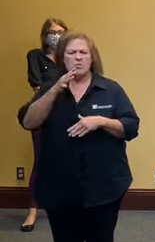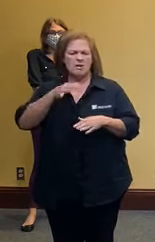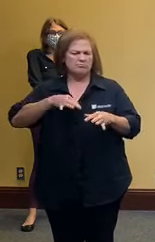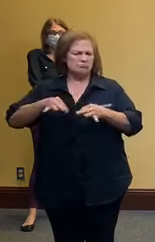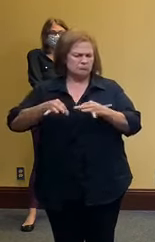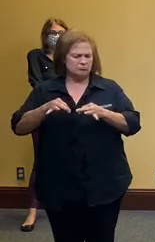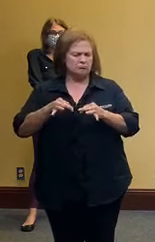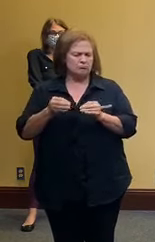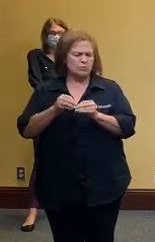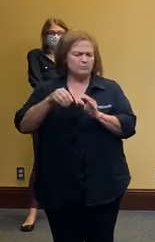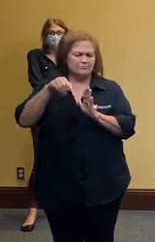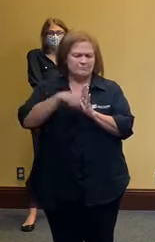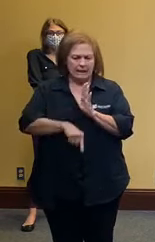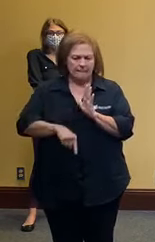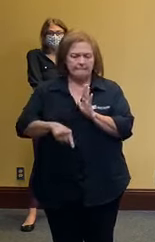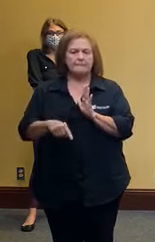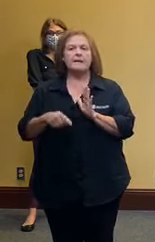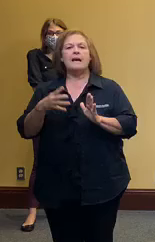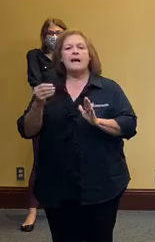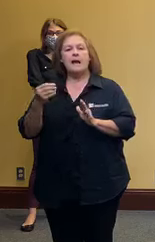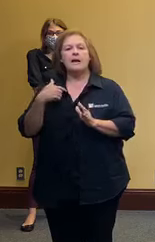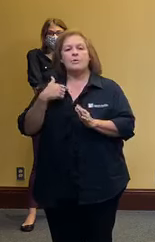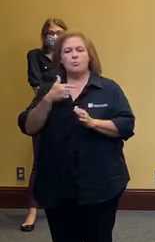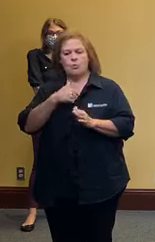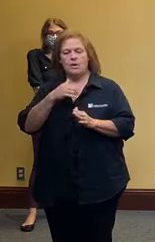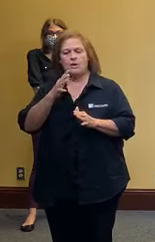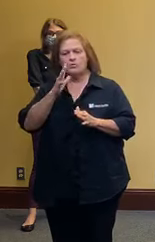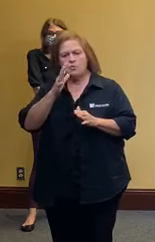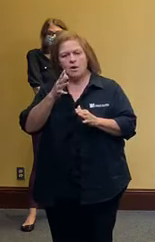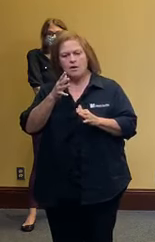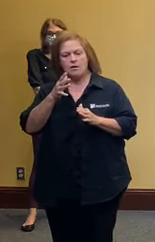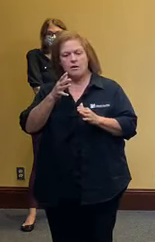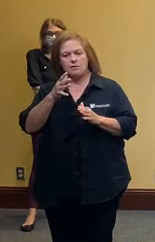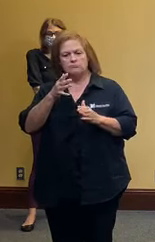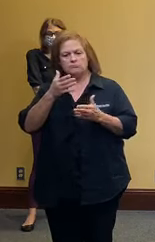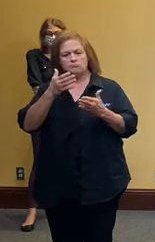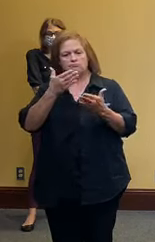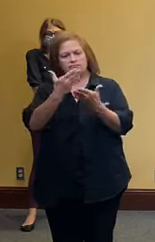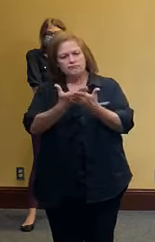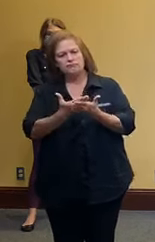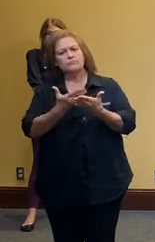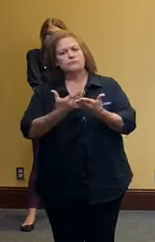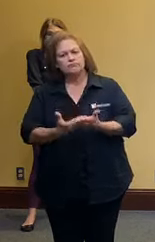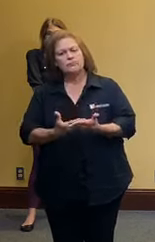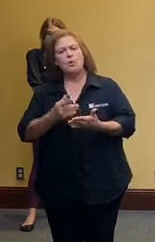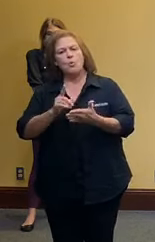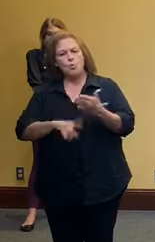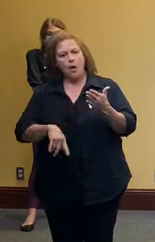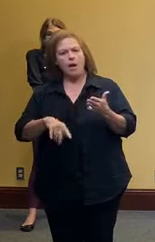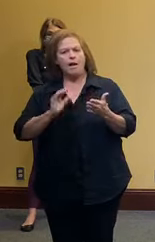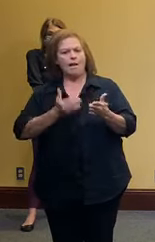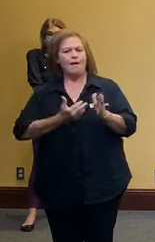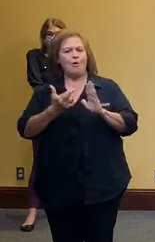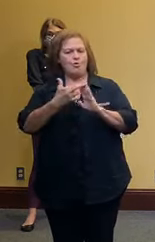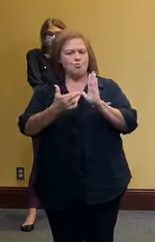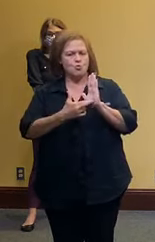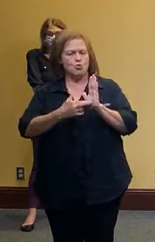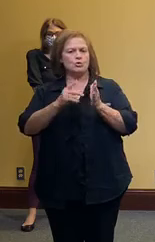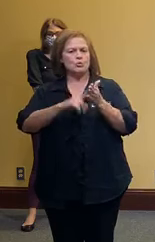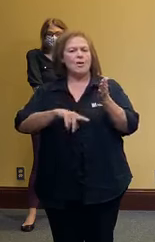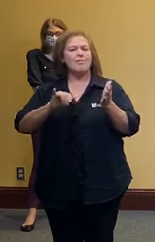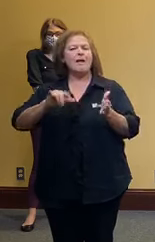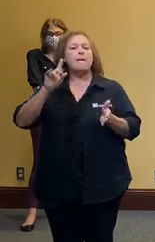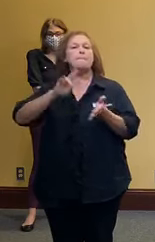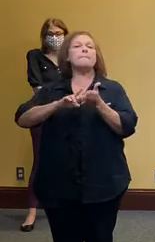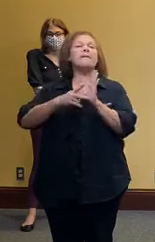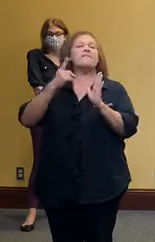as a parish and uh factor in the guidelines but tomorrow let you know what that specifically means uh for the city of new